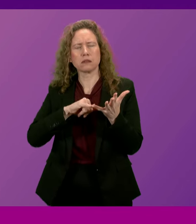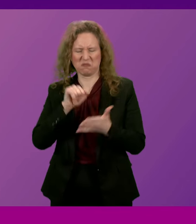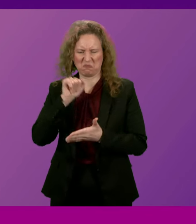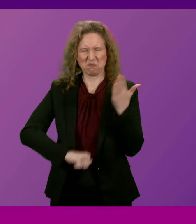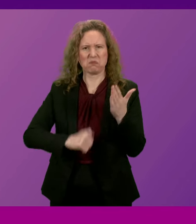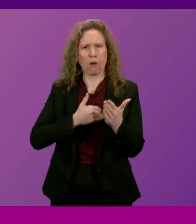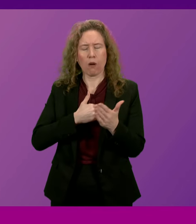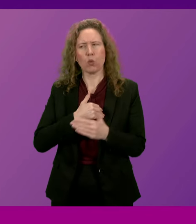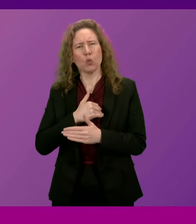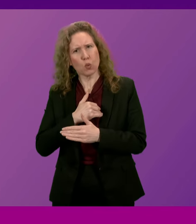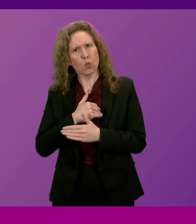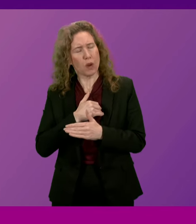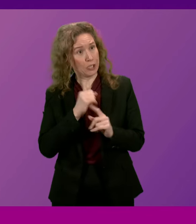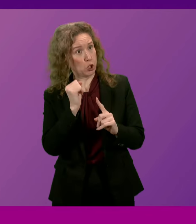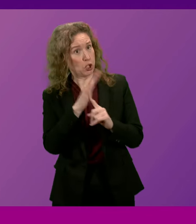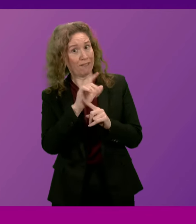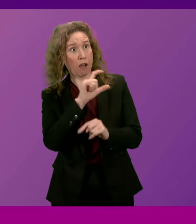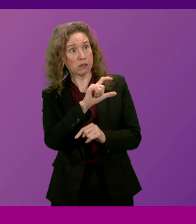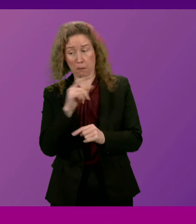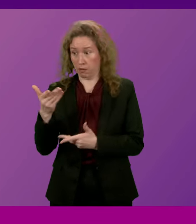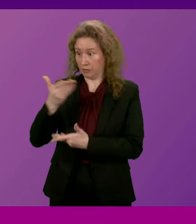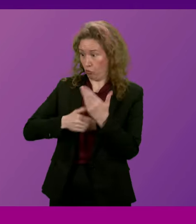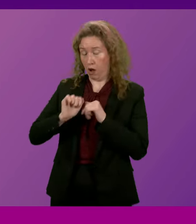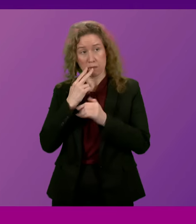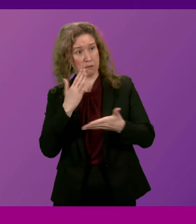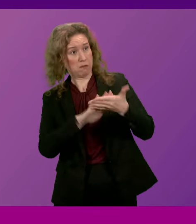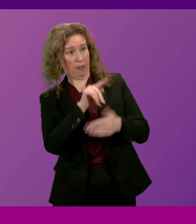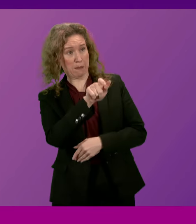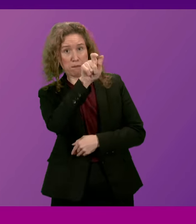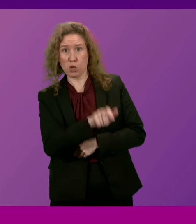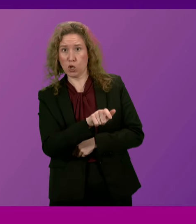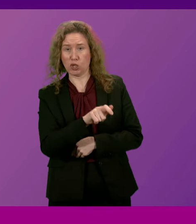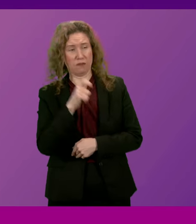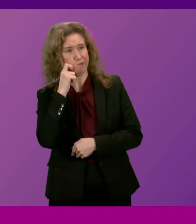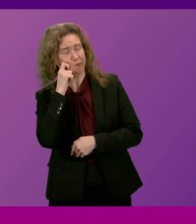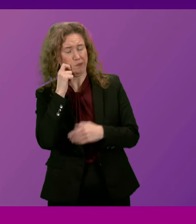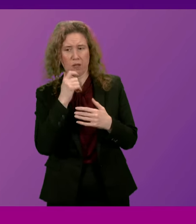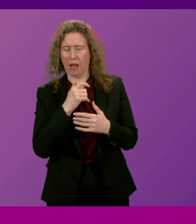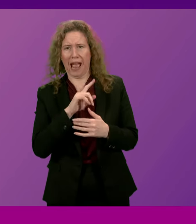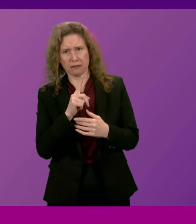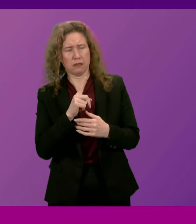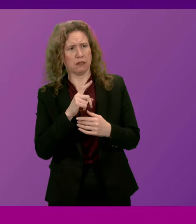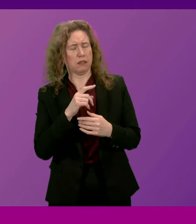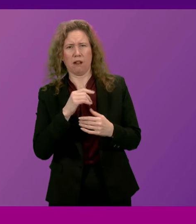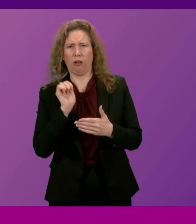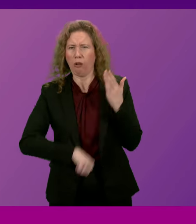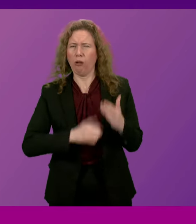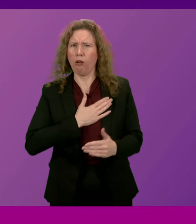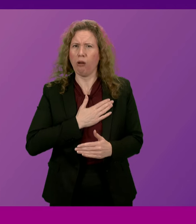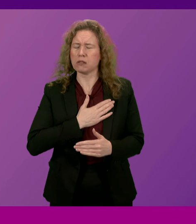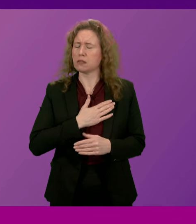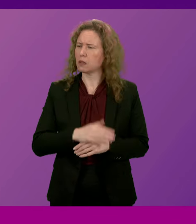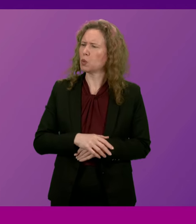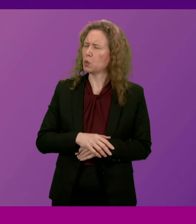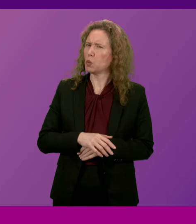Constable is being described by a grieving family as callous. And I hope the First Minister will reflect on that and seek to